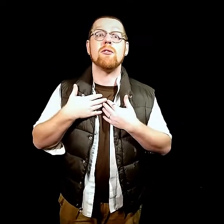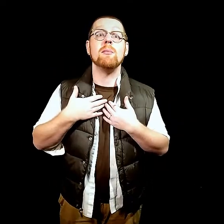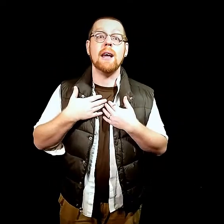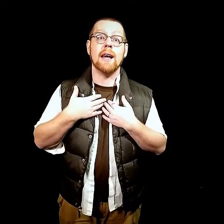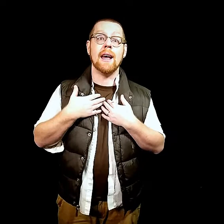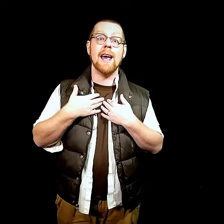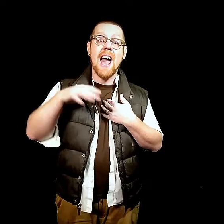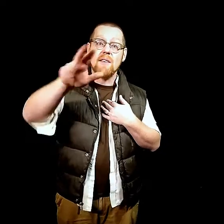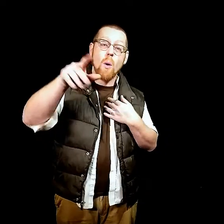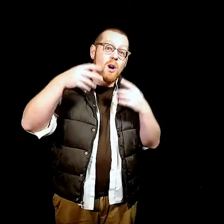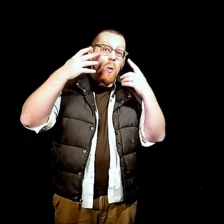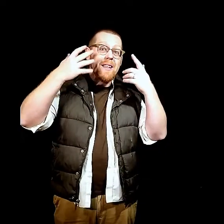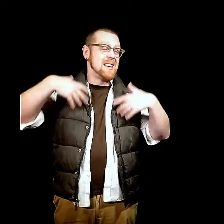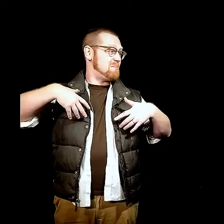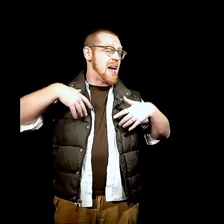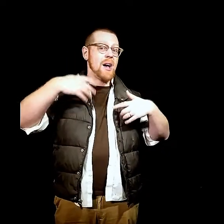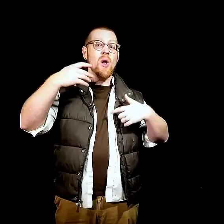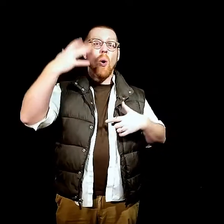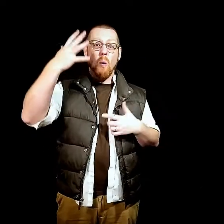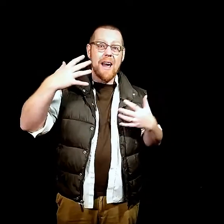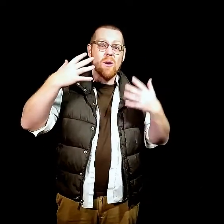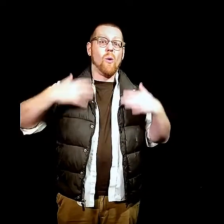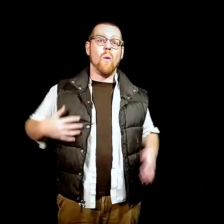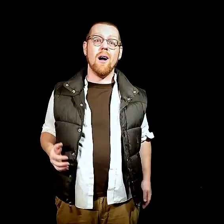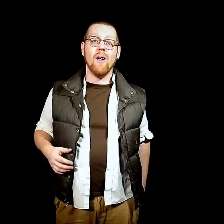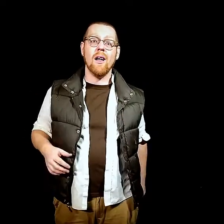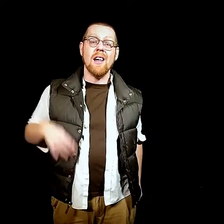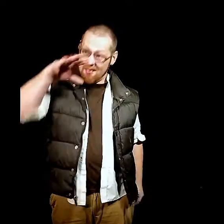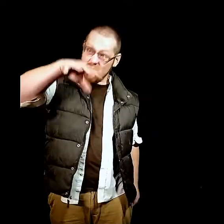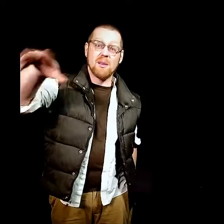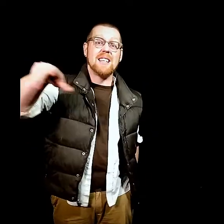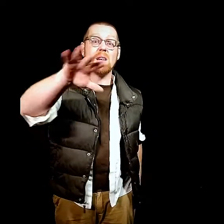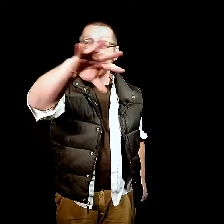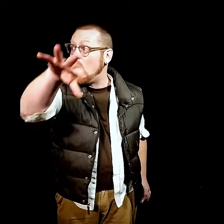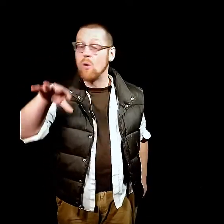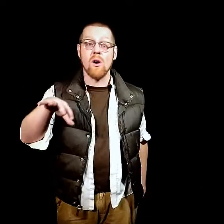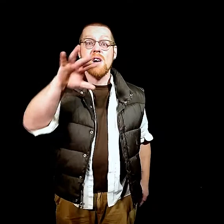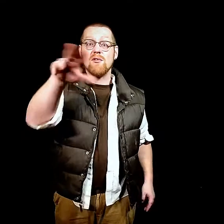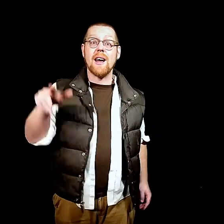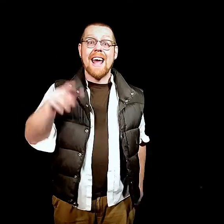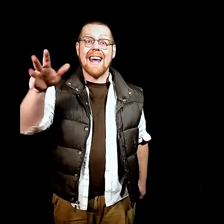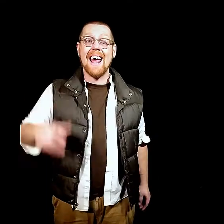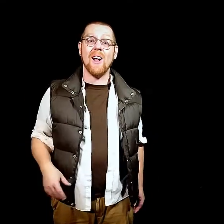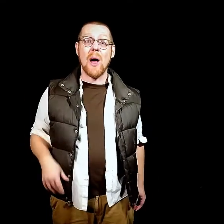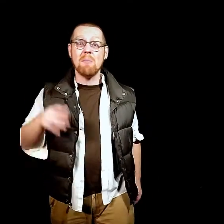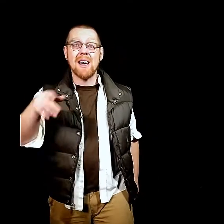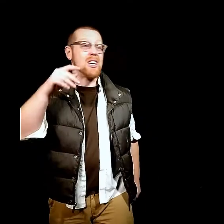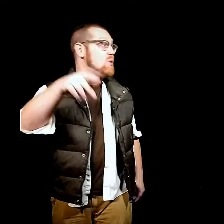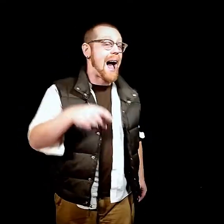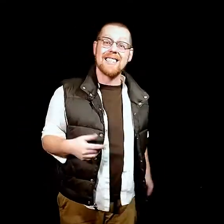me. And if you aren't quite this male or white or well, then this place can be horror, fright, and hell. And Micah, you ask, is